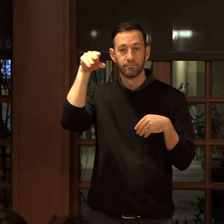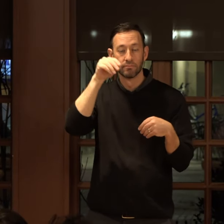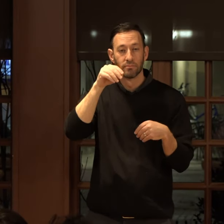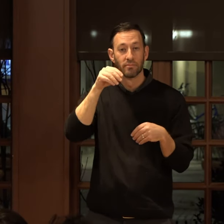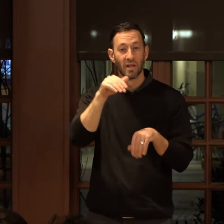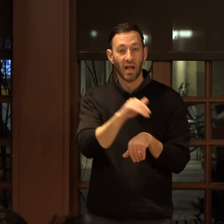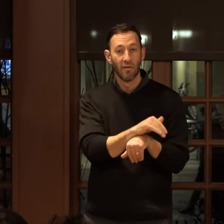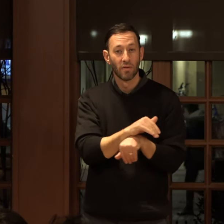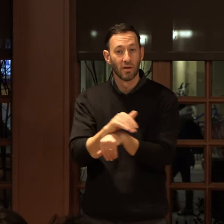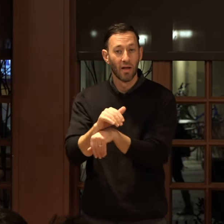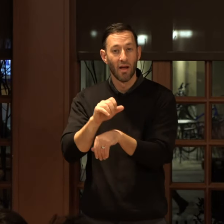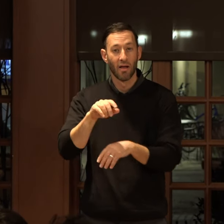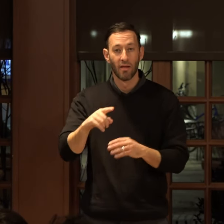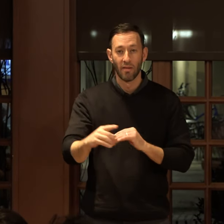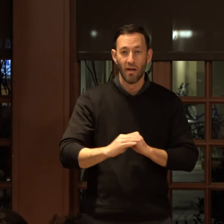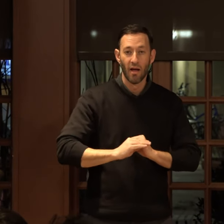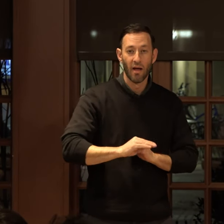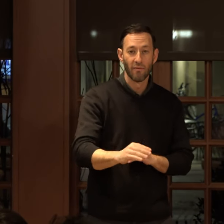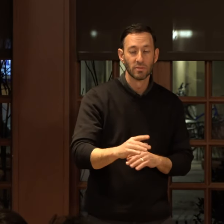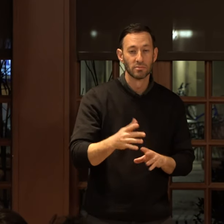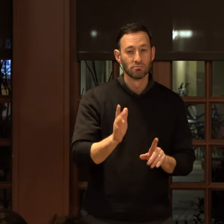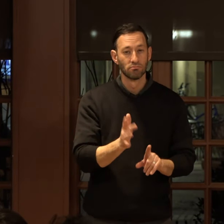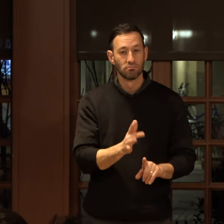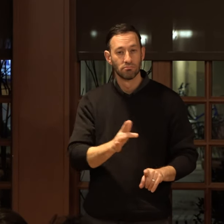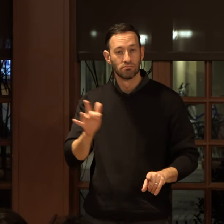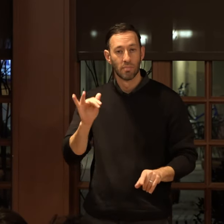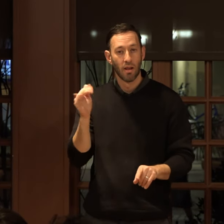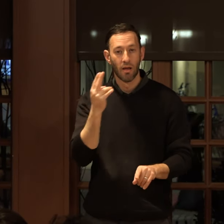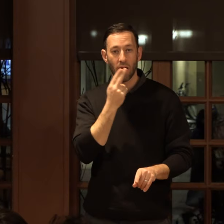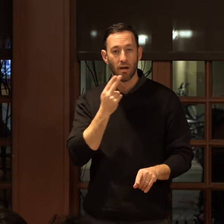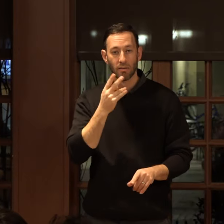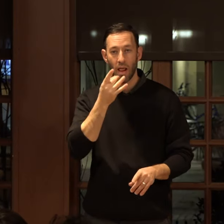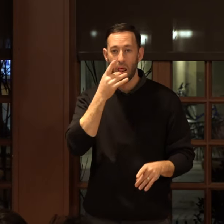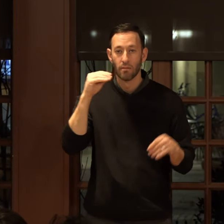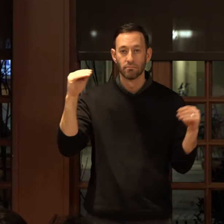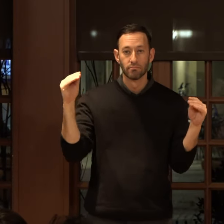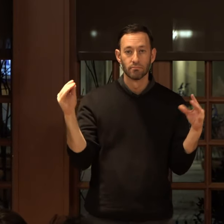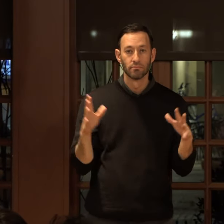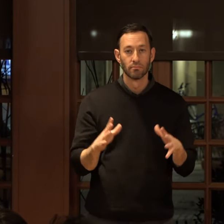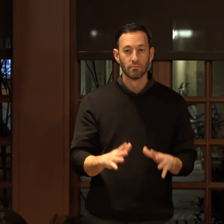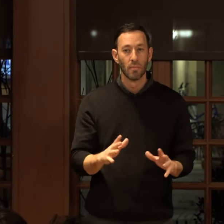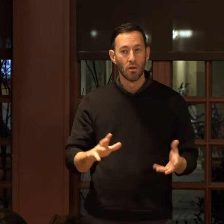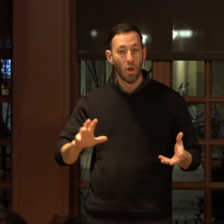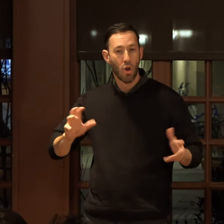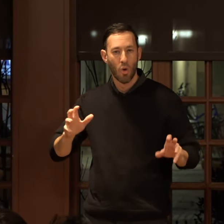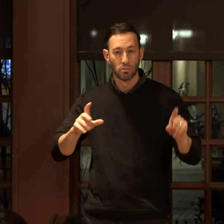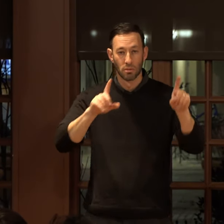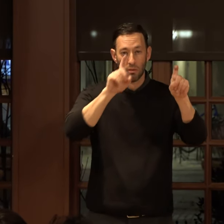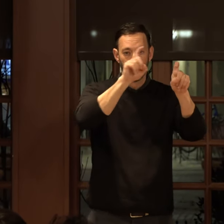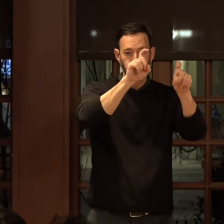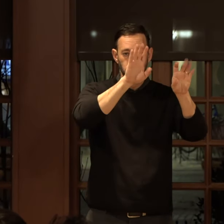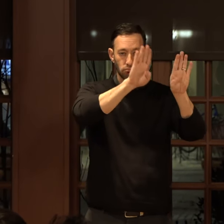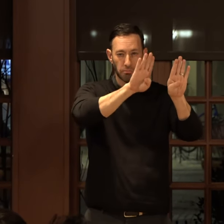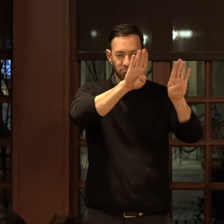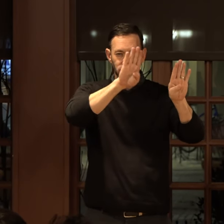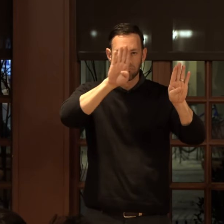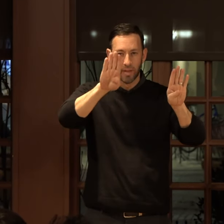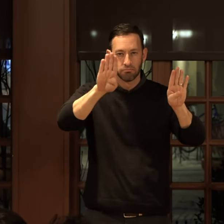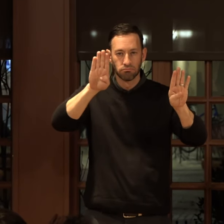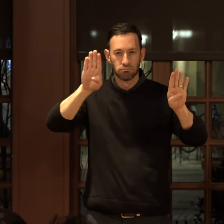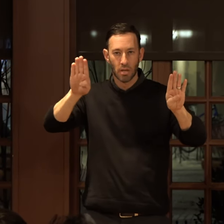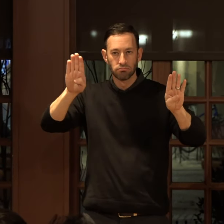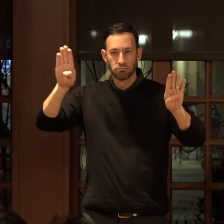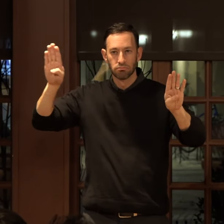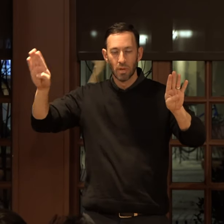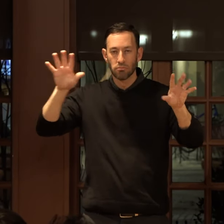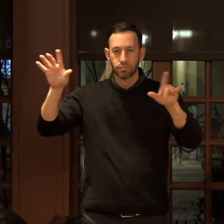asphalt is honeycombed in its half-lidded light. While the laundry, frozen stiff on the line, sways from its hinges